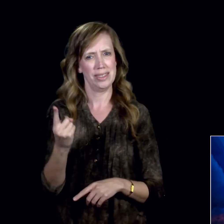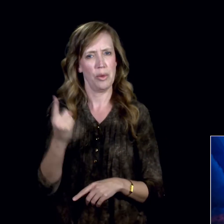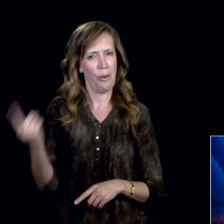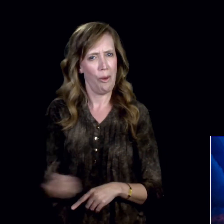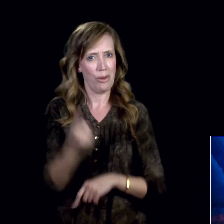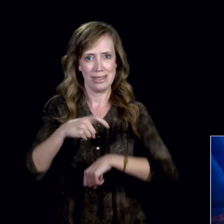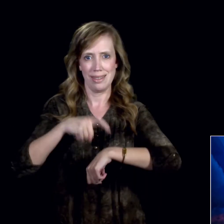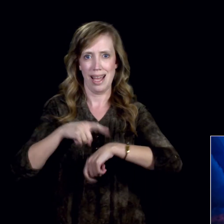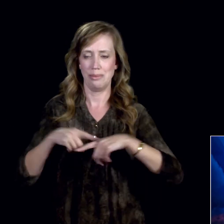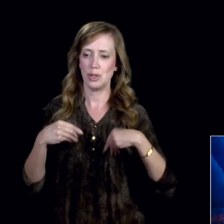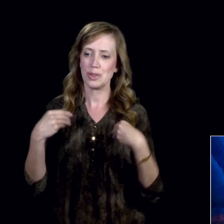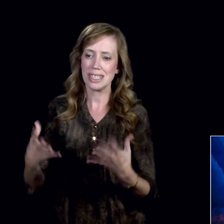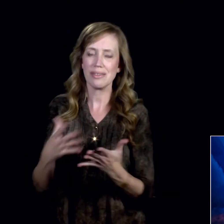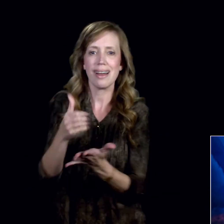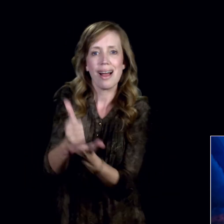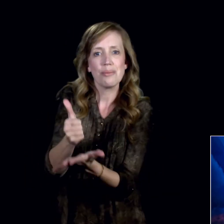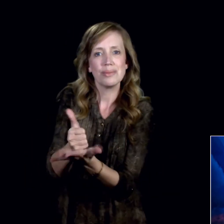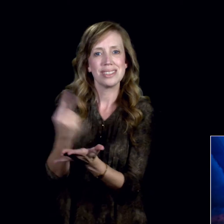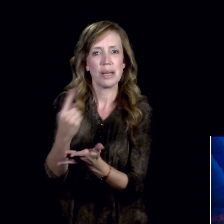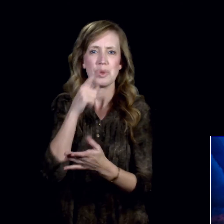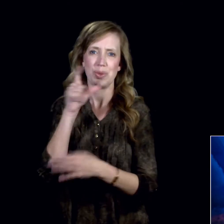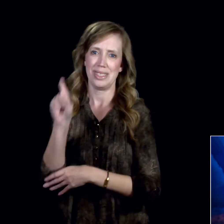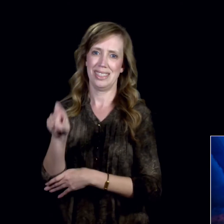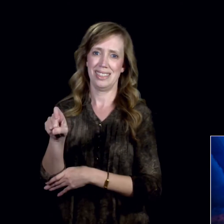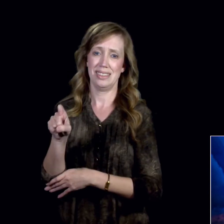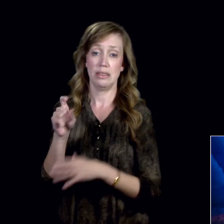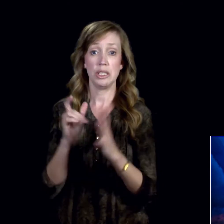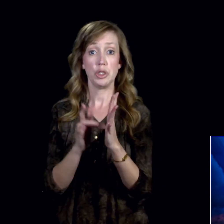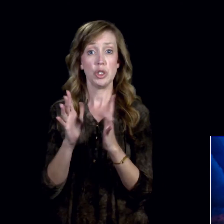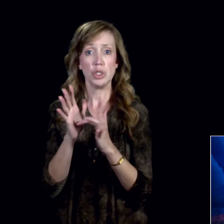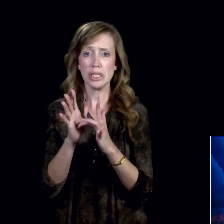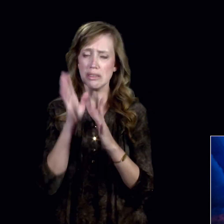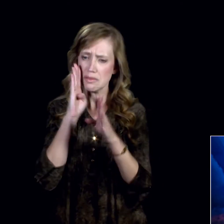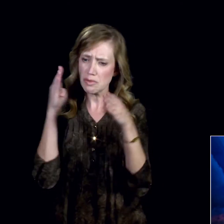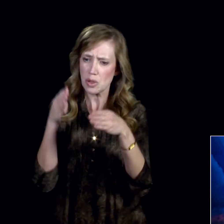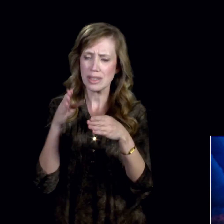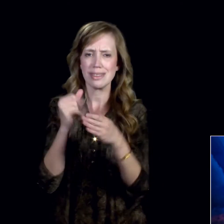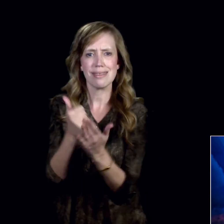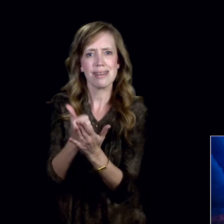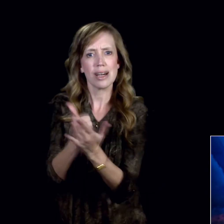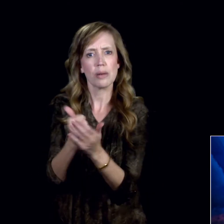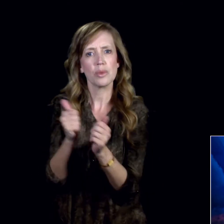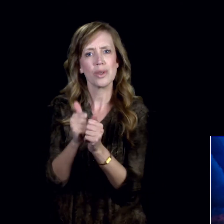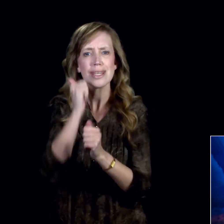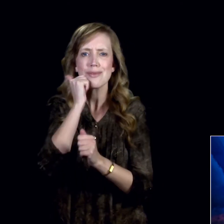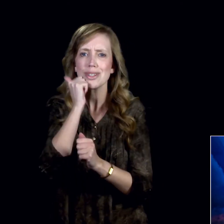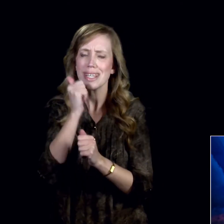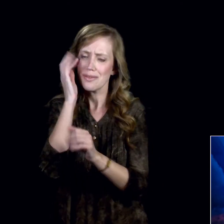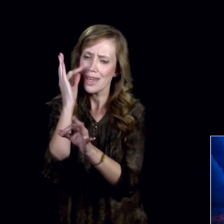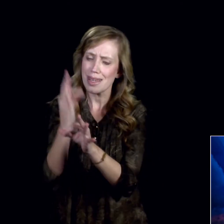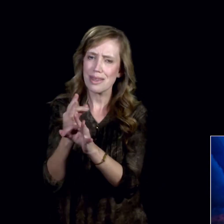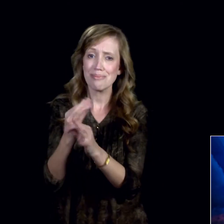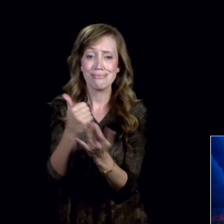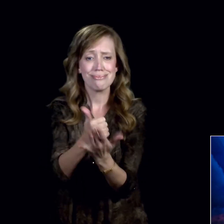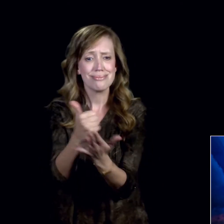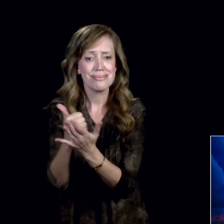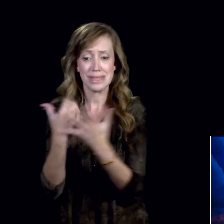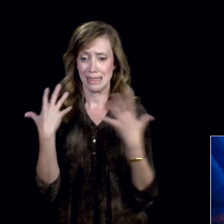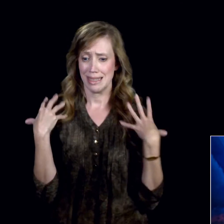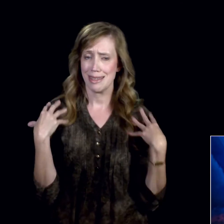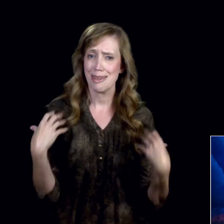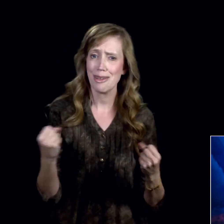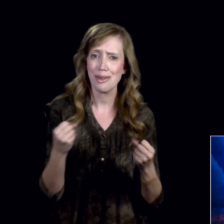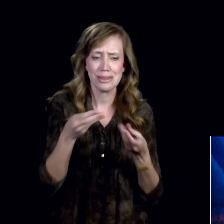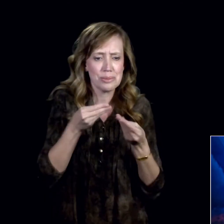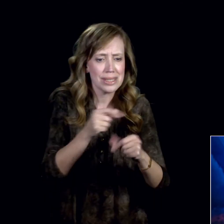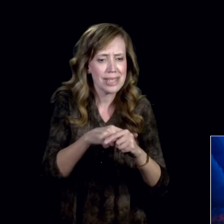to help someone in need. Jesus majored in practical faith. He healed people, helped people, spent time with the unloved and